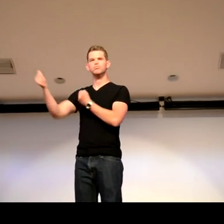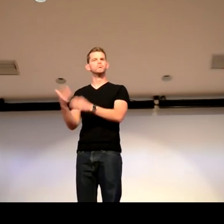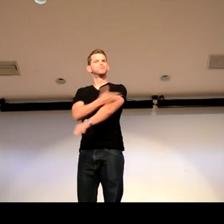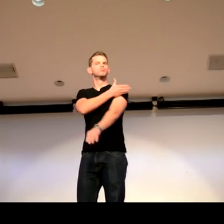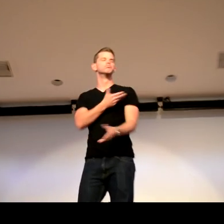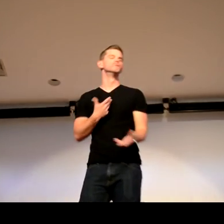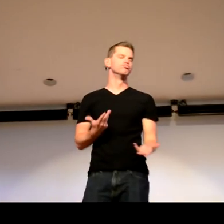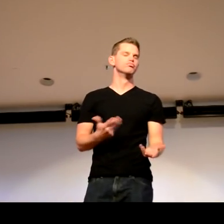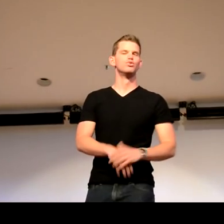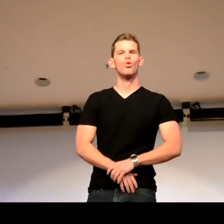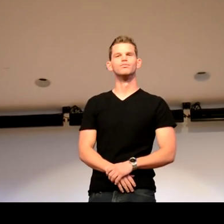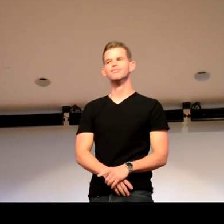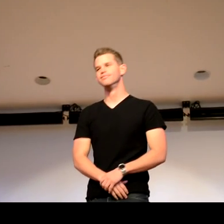I'll slow it down and try to help them a little bit